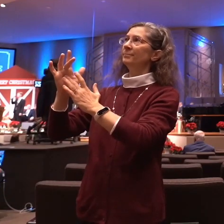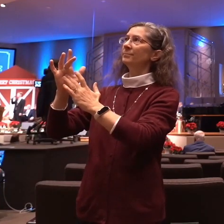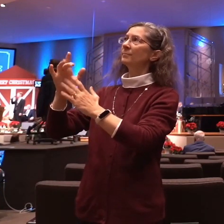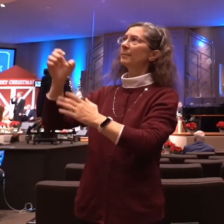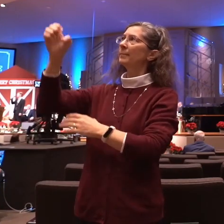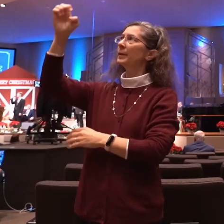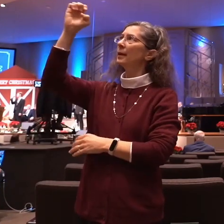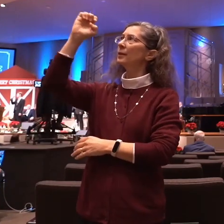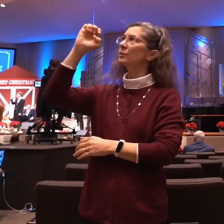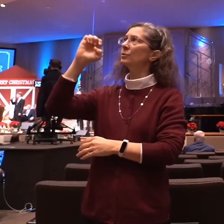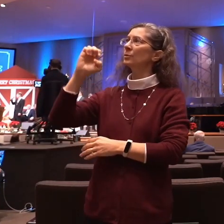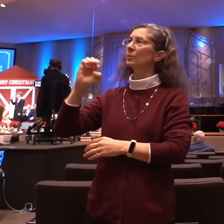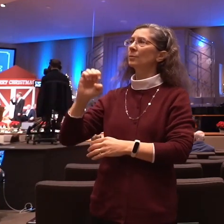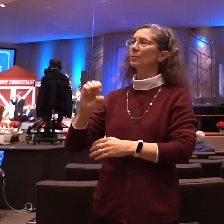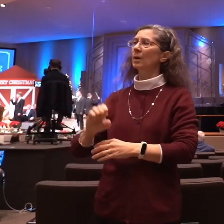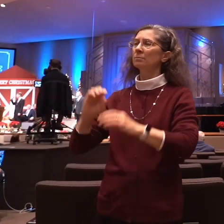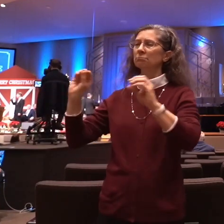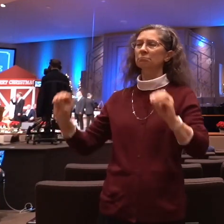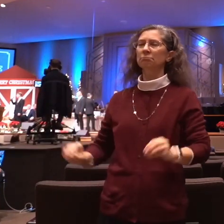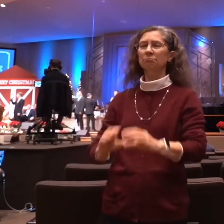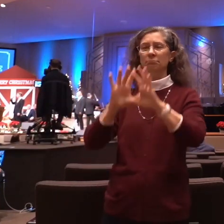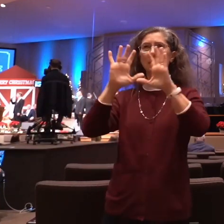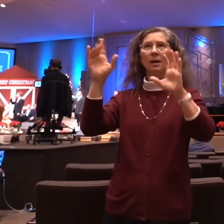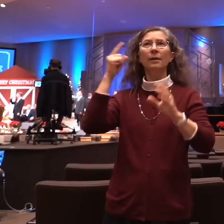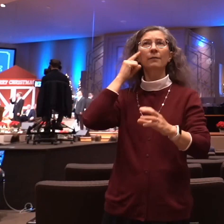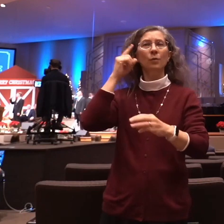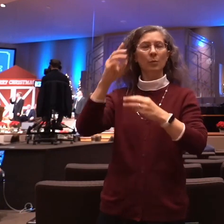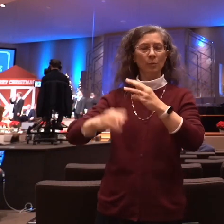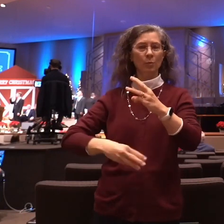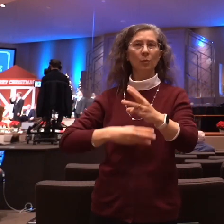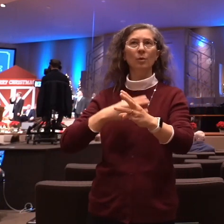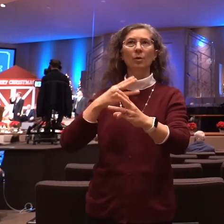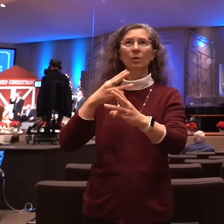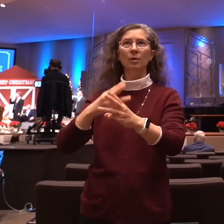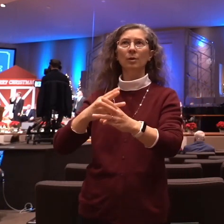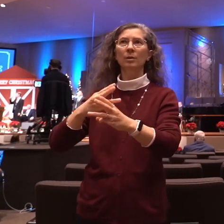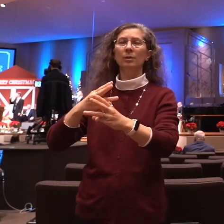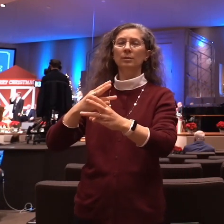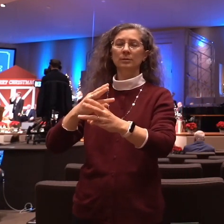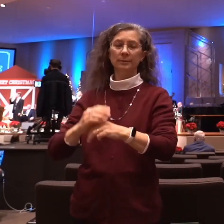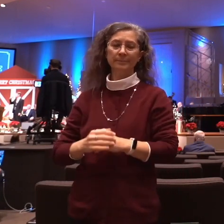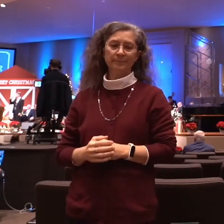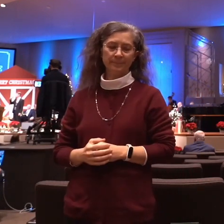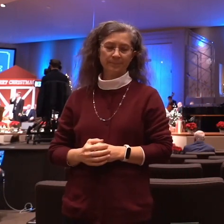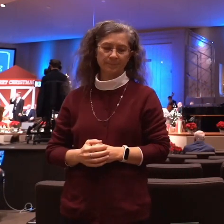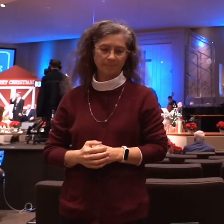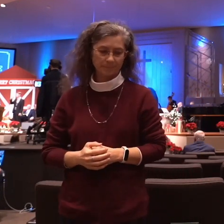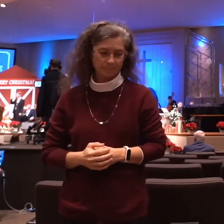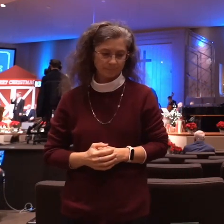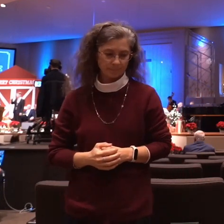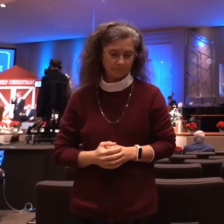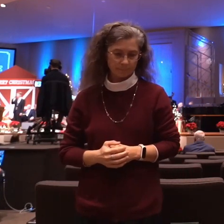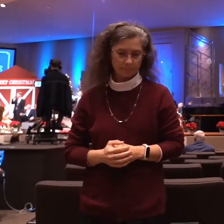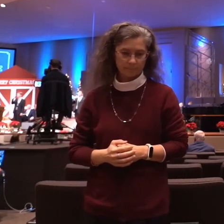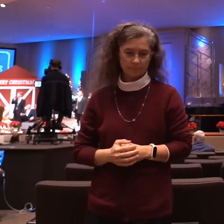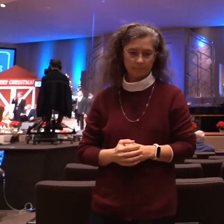world The glory of heaven Come if you're